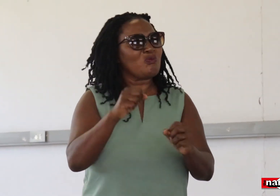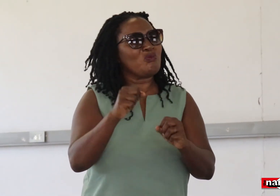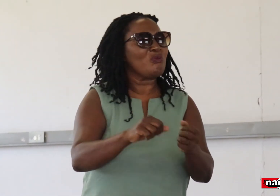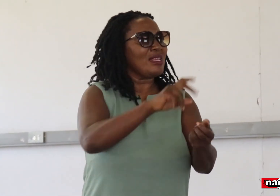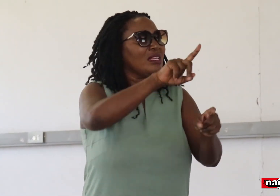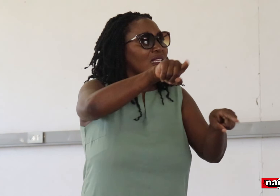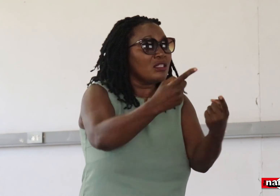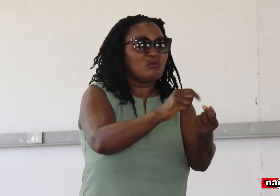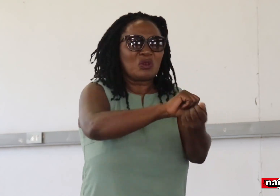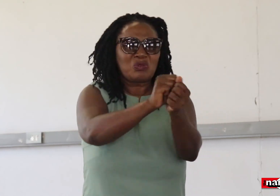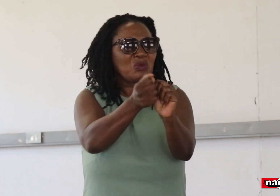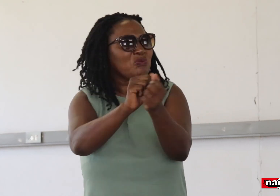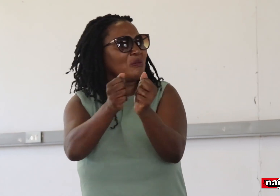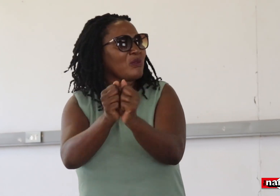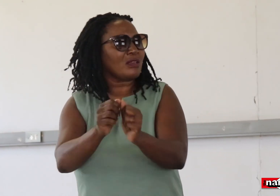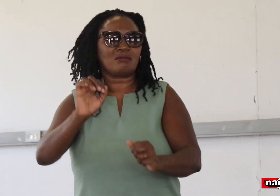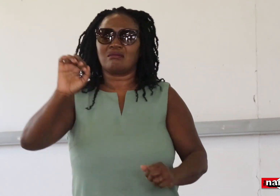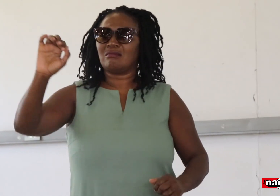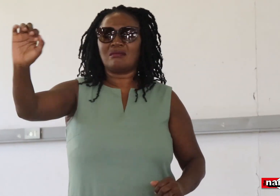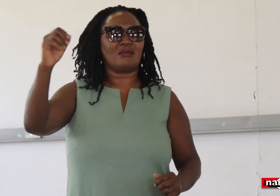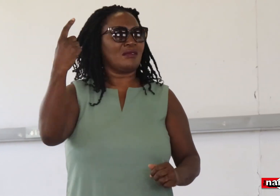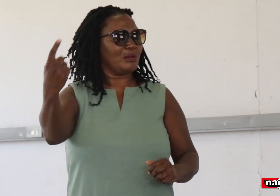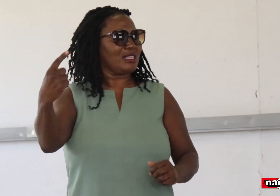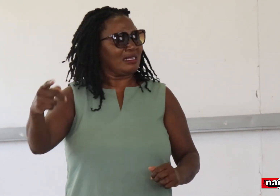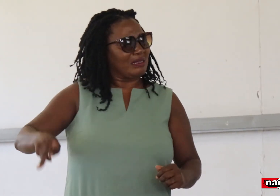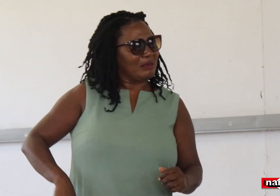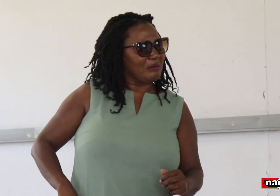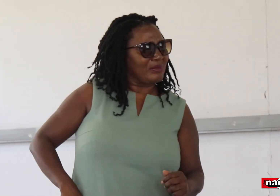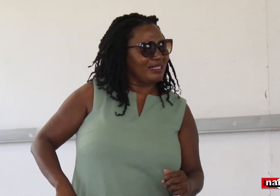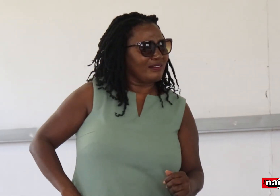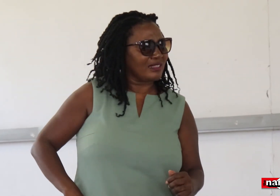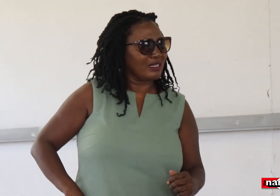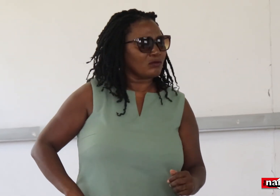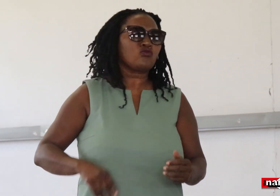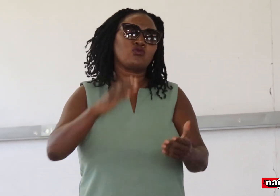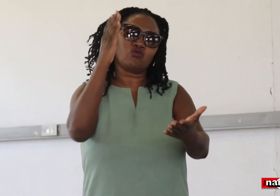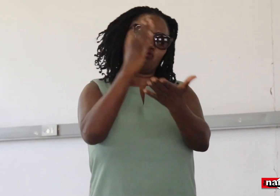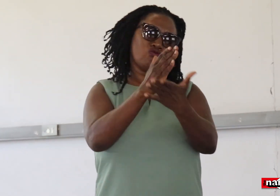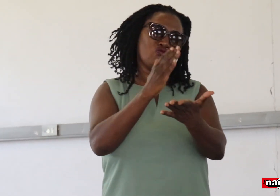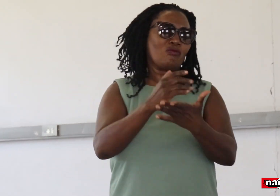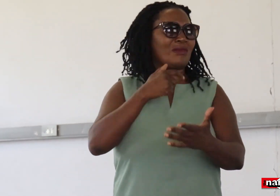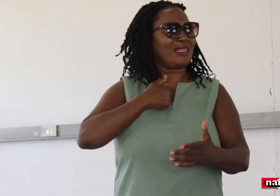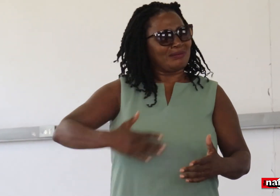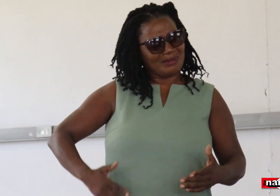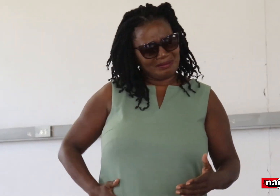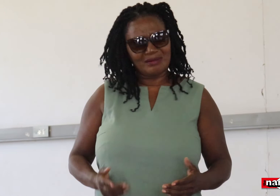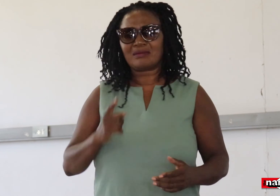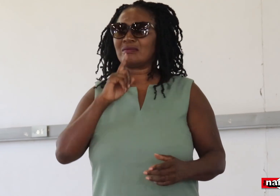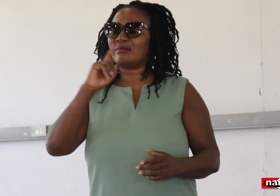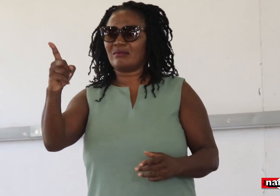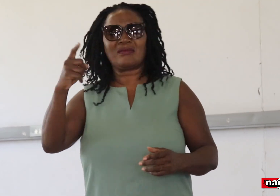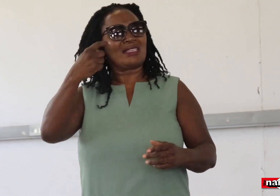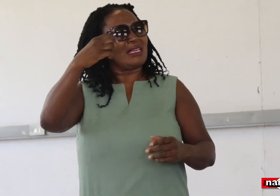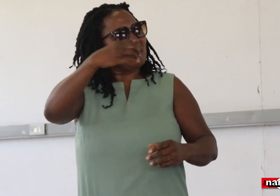But now it seems that those people, their intention is just to rule us and to suppress us for their own benefit.